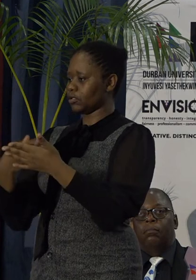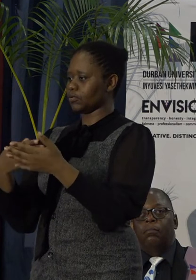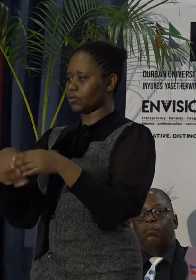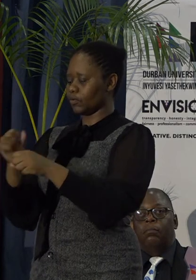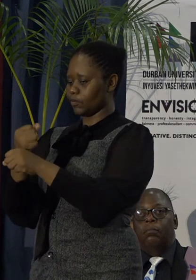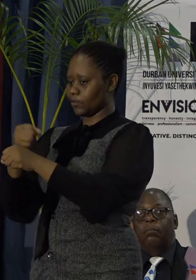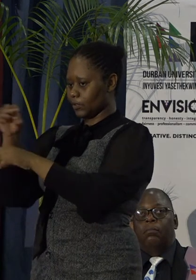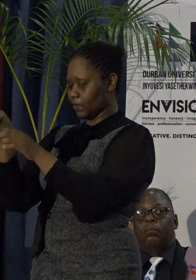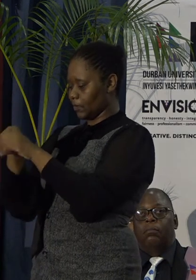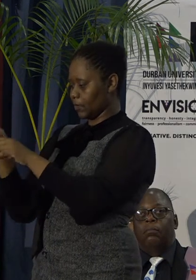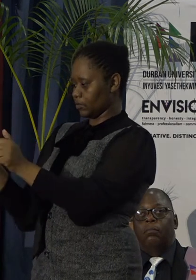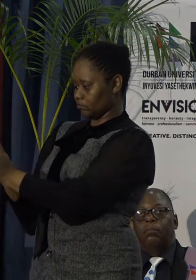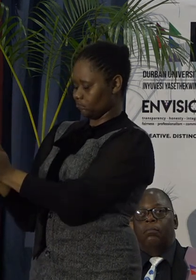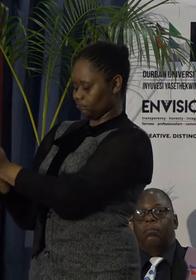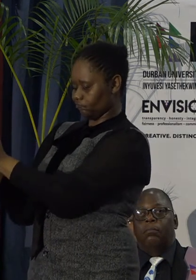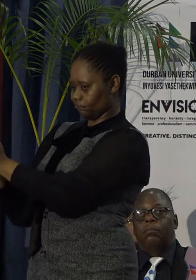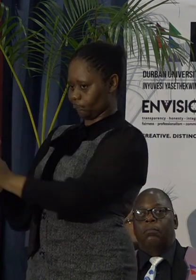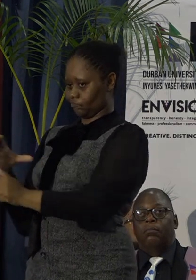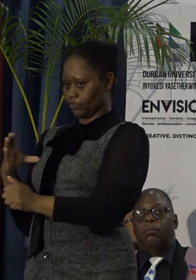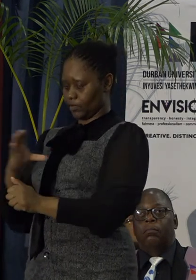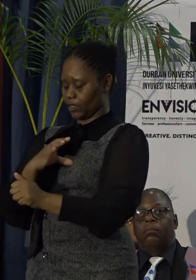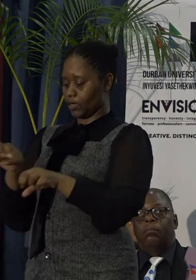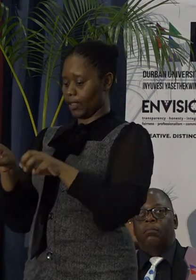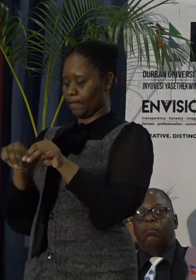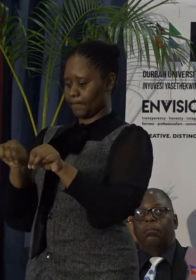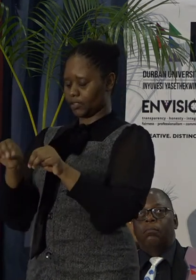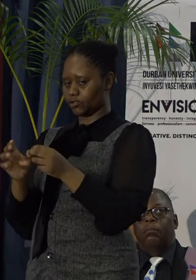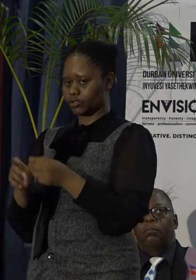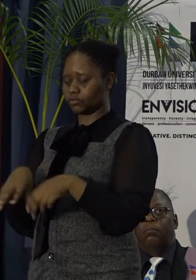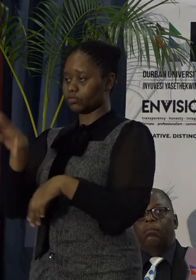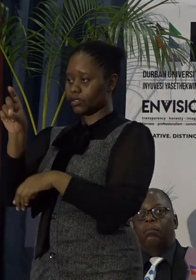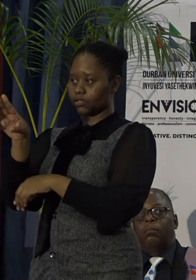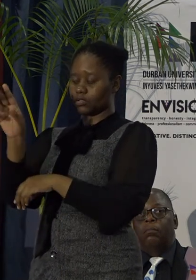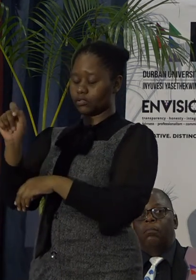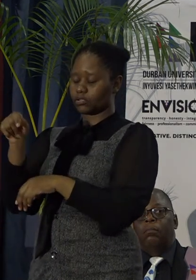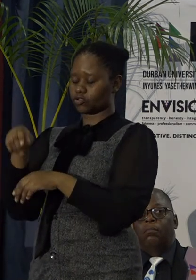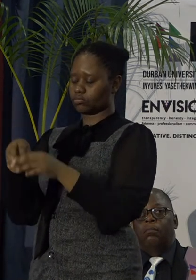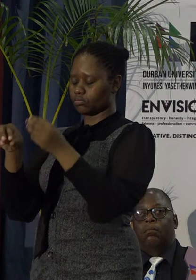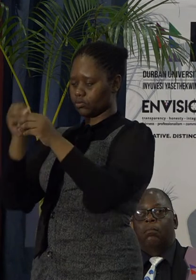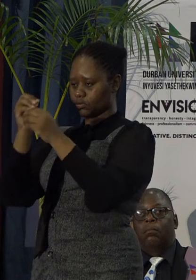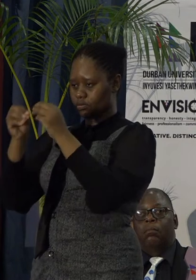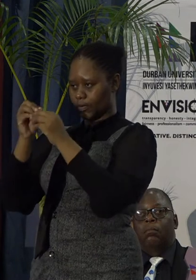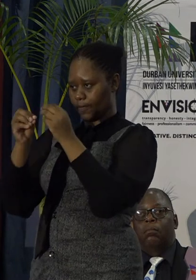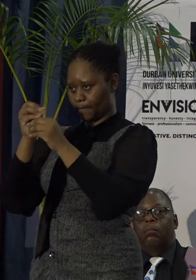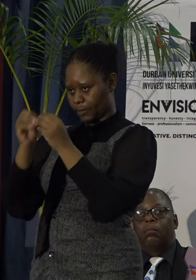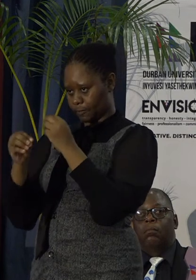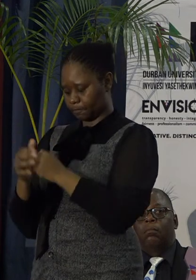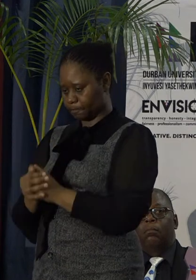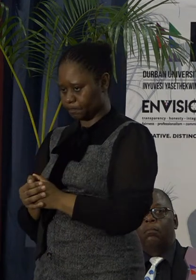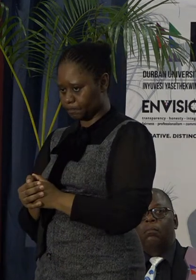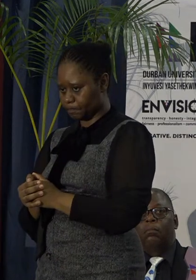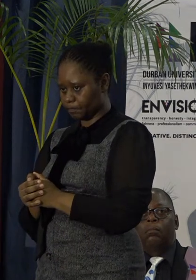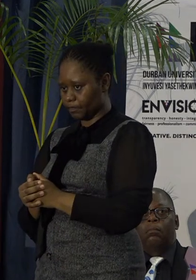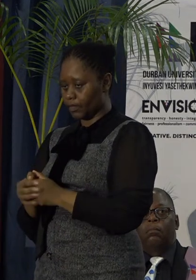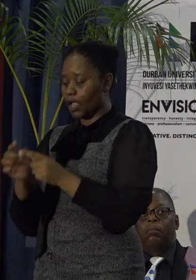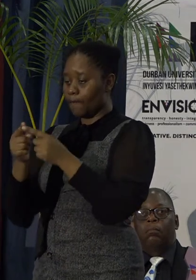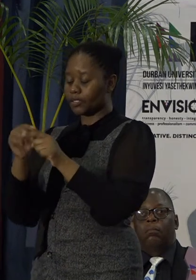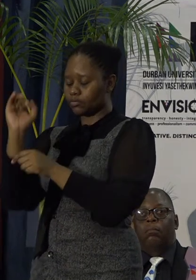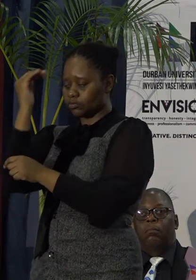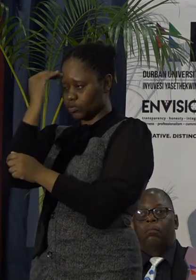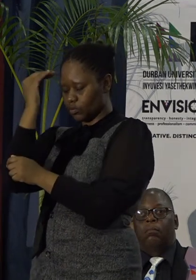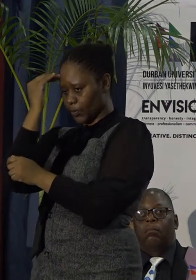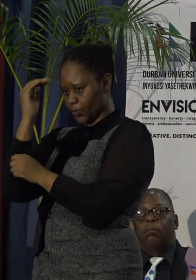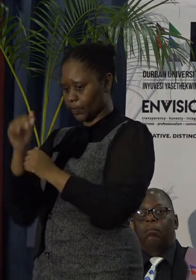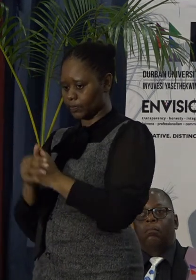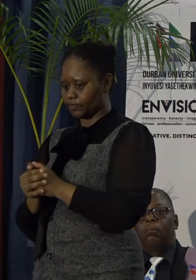pardon us, pardon council, pardon management, DUT will be a construction site. But what we know